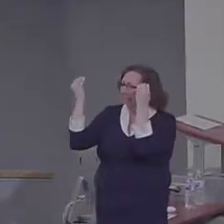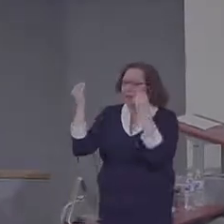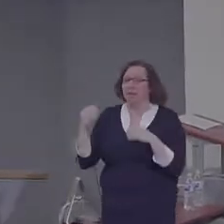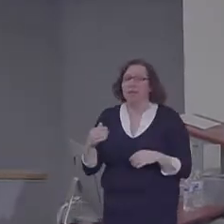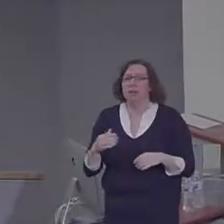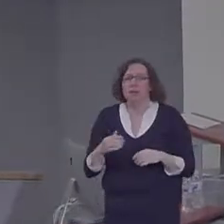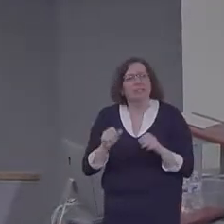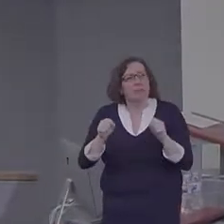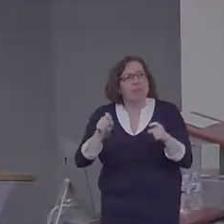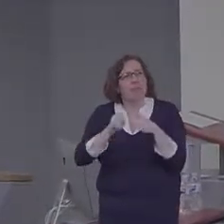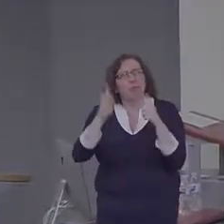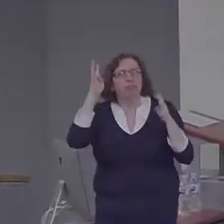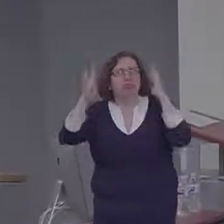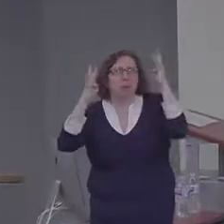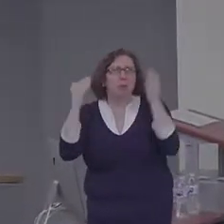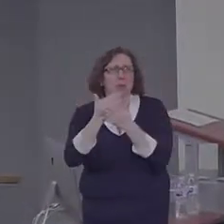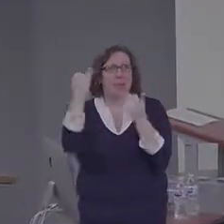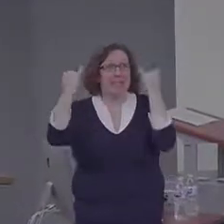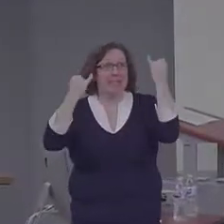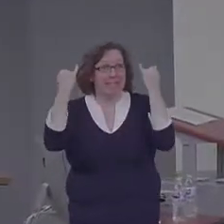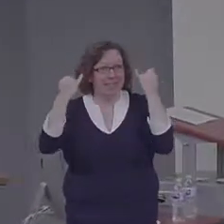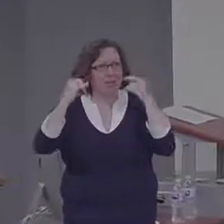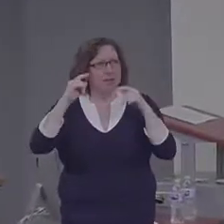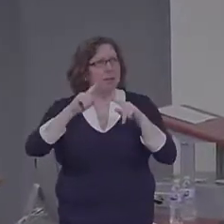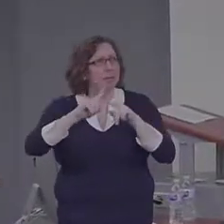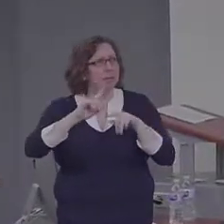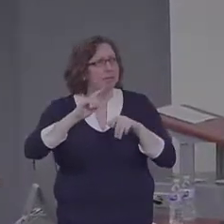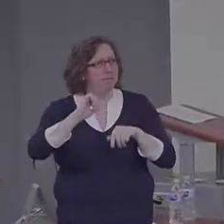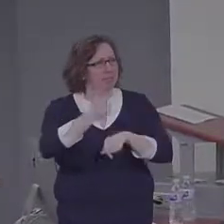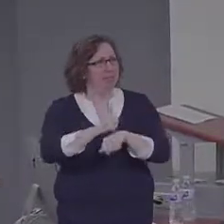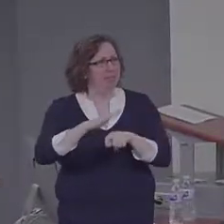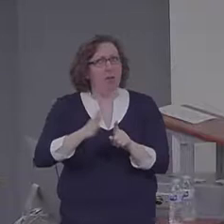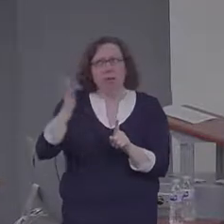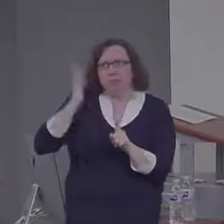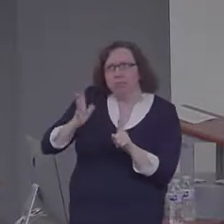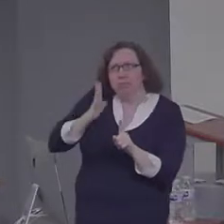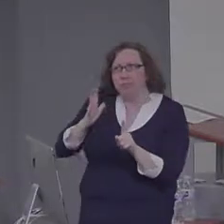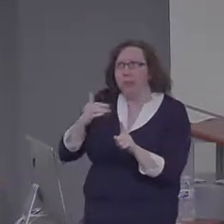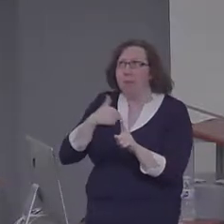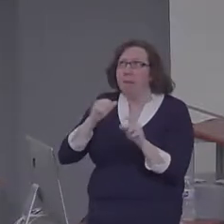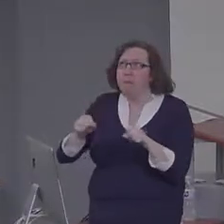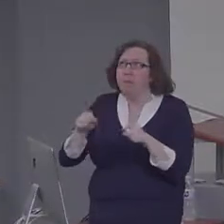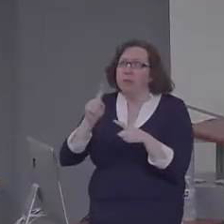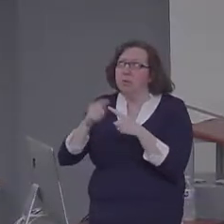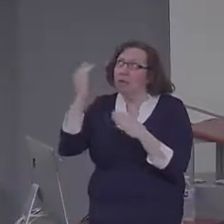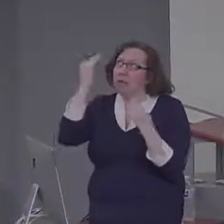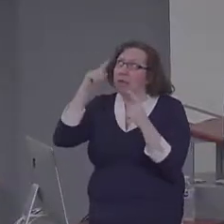information. That's how Guilford defined it 50 years ago. Sounds kind of like episodic simulation.